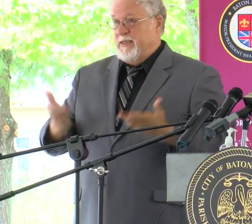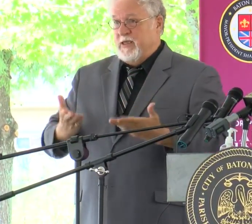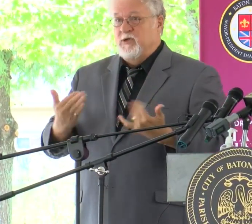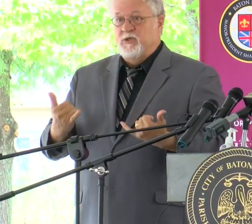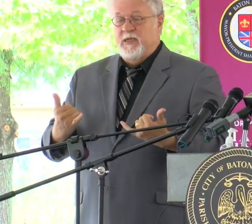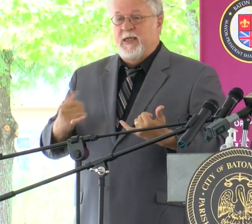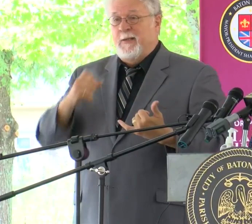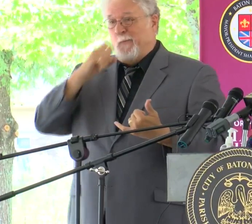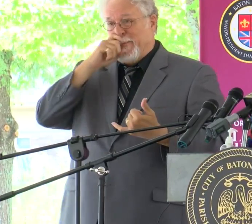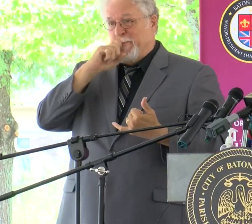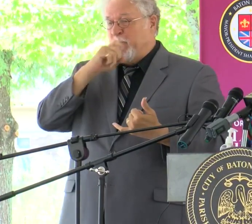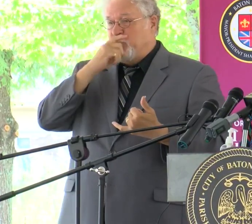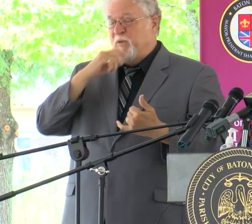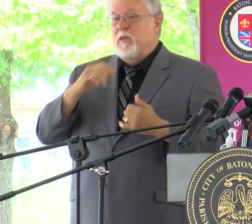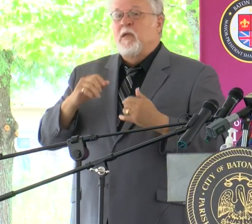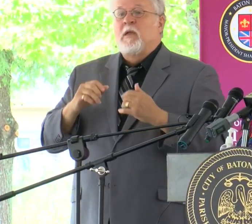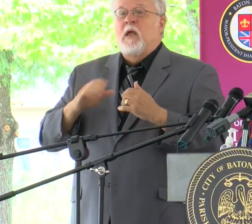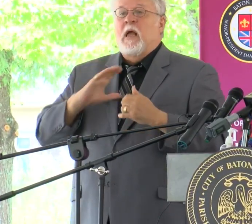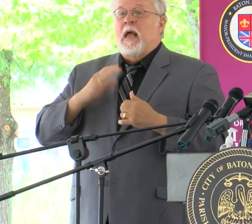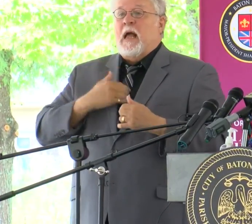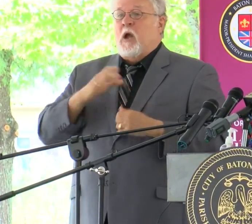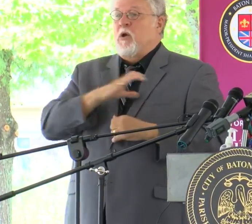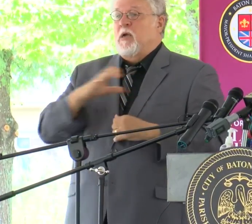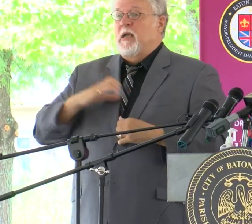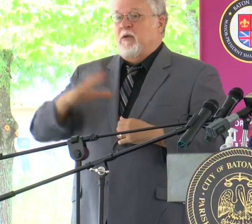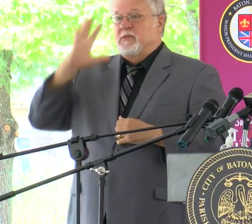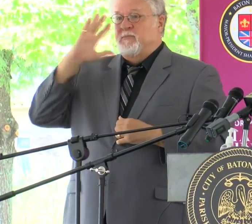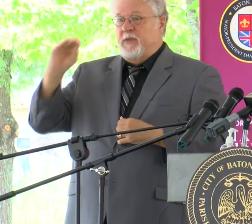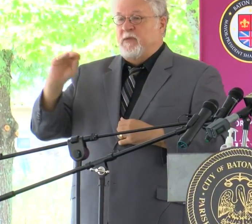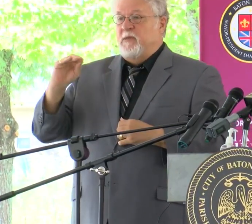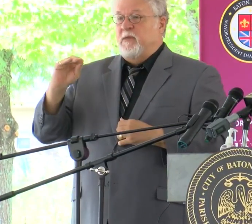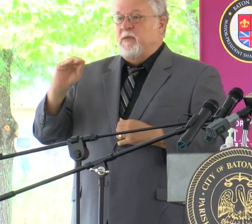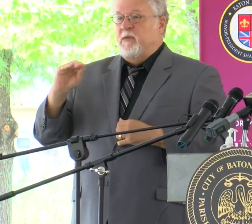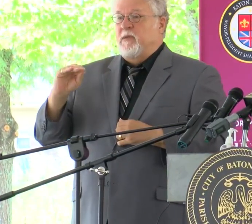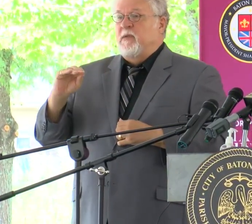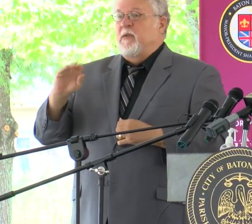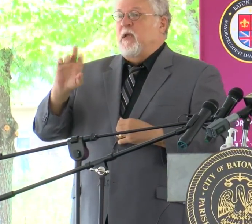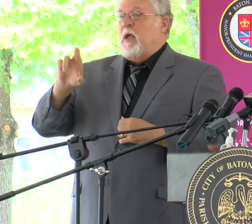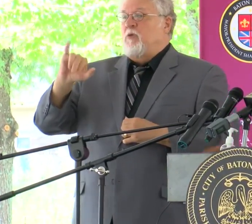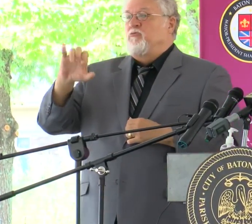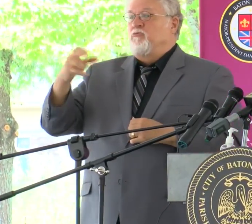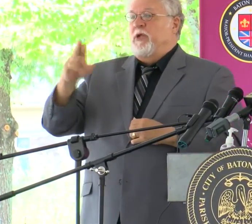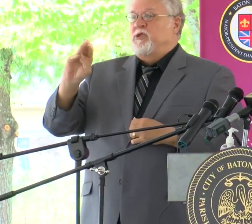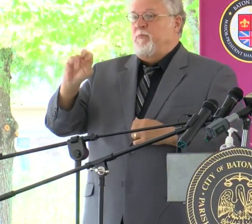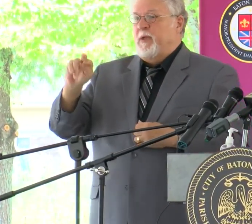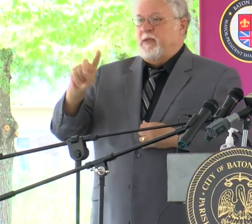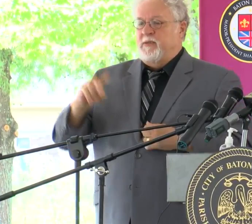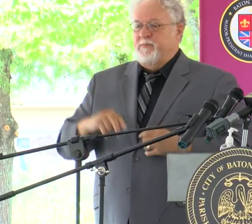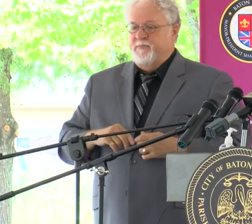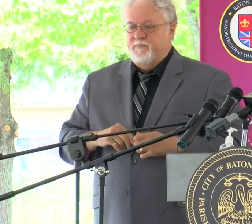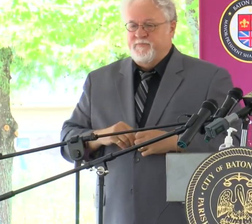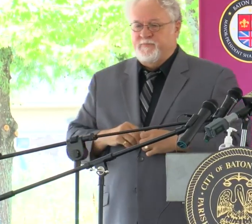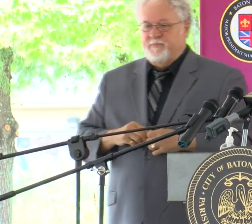today with no one other than our congressman, Congressman Cedric Richmond. Congressman Richmond.